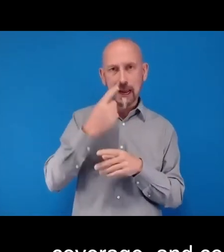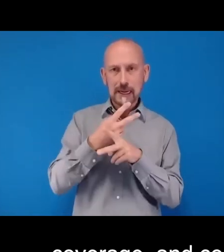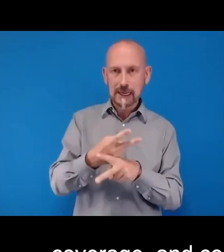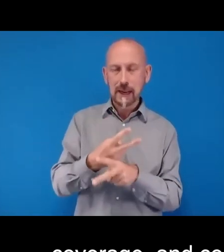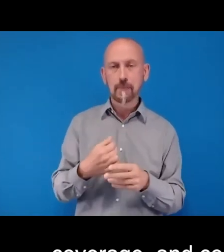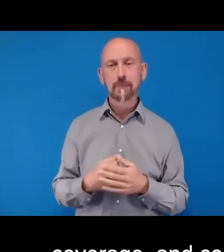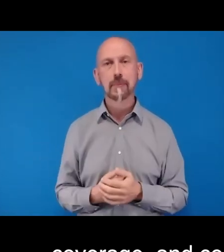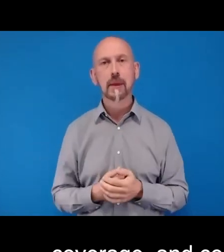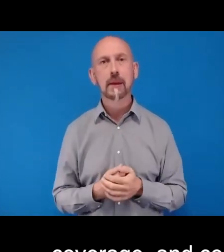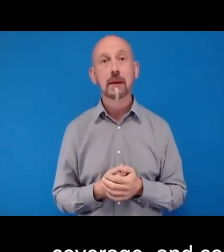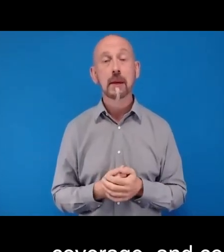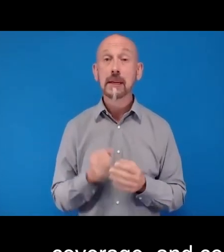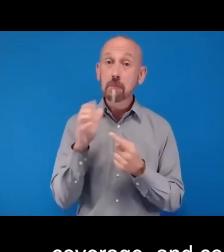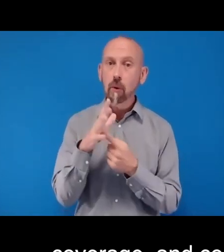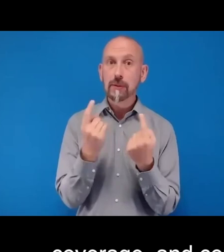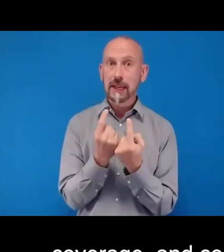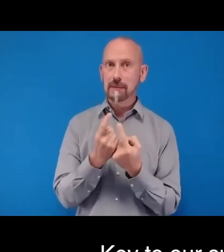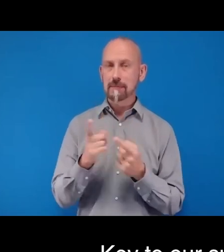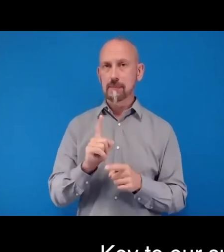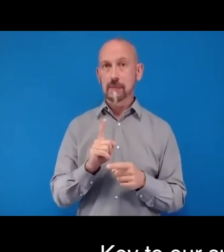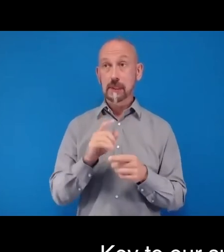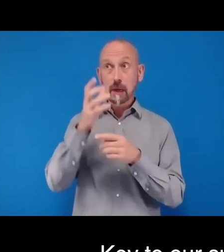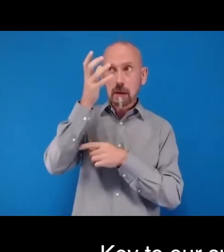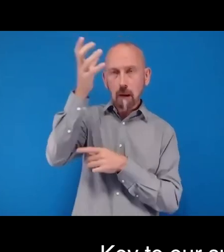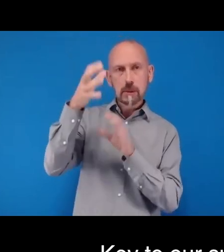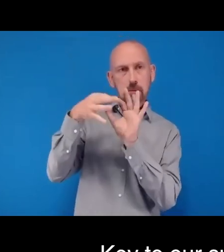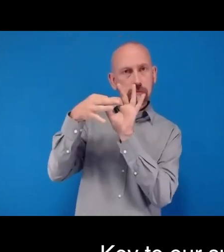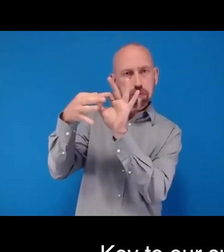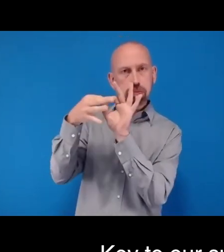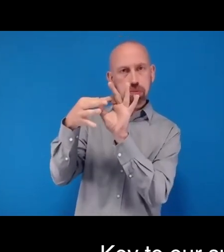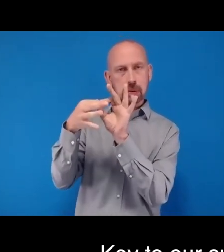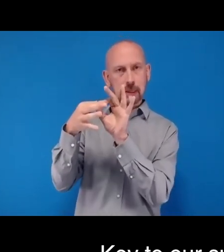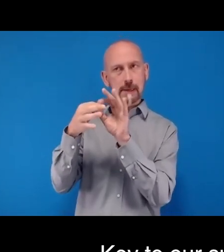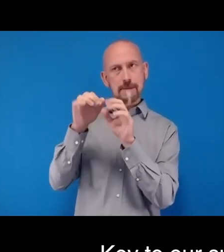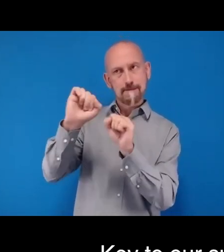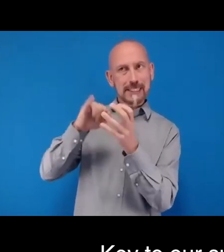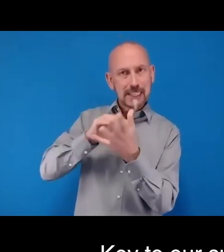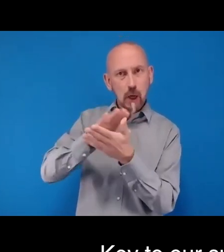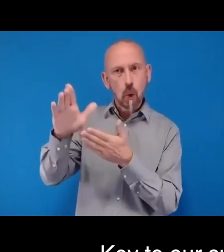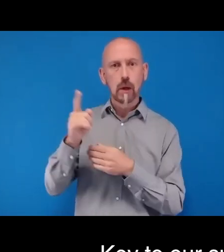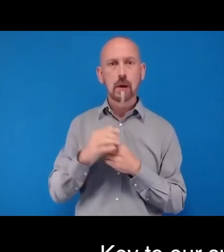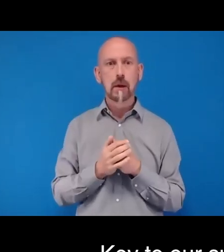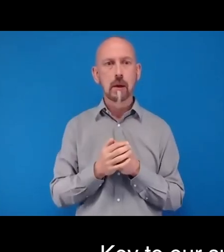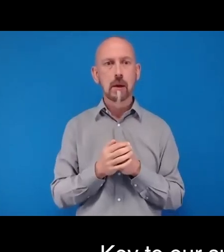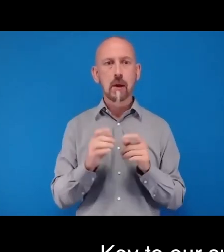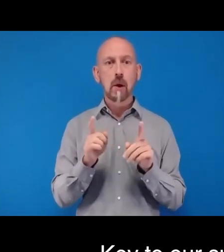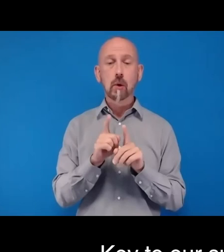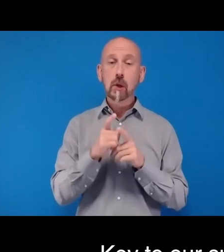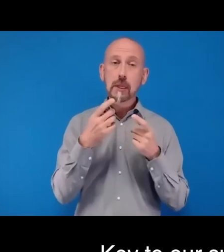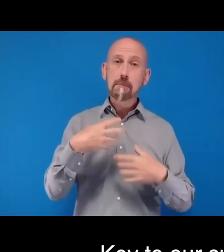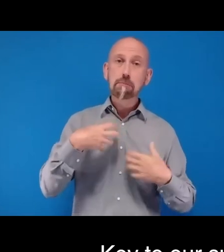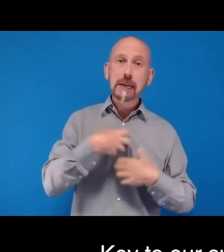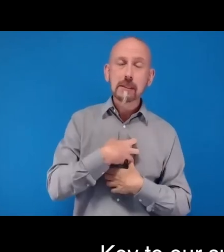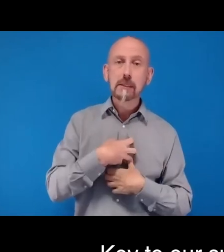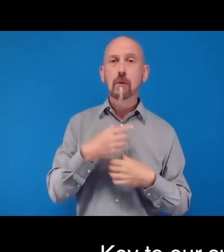success had been strong relationship with the government stakeholders, the presence of the national eye care coordination